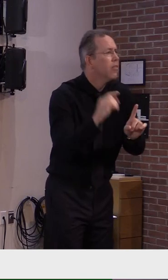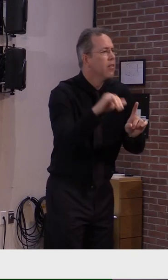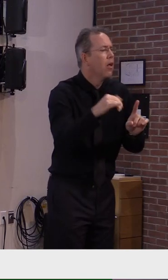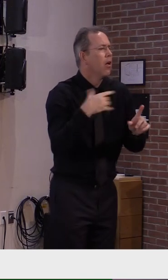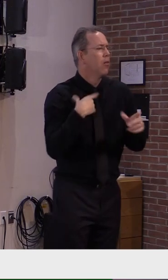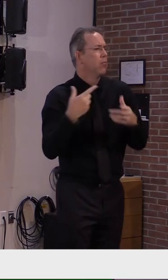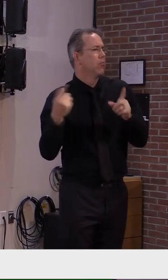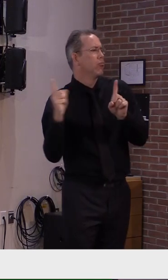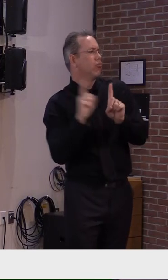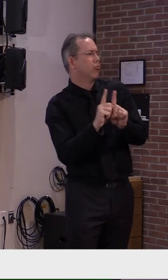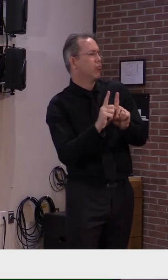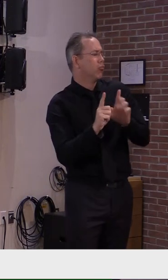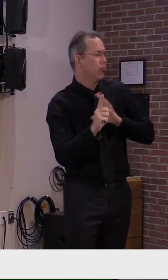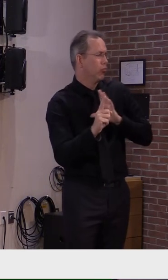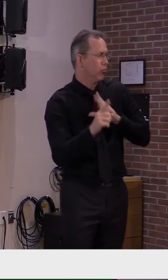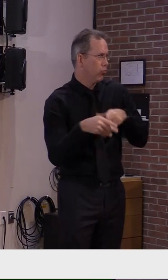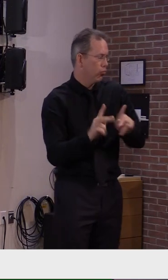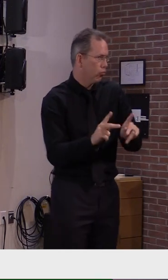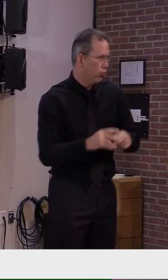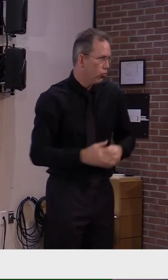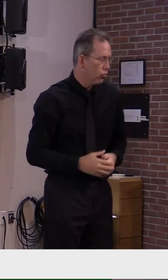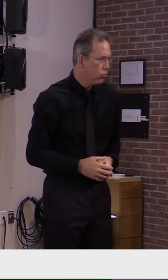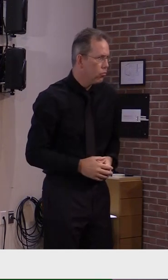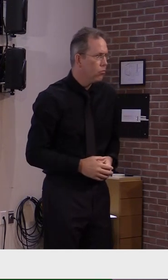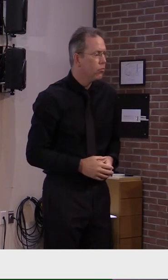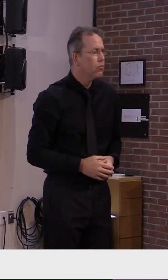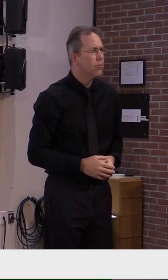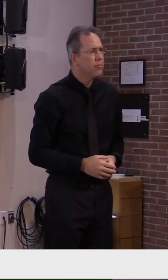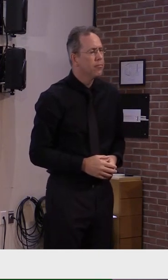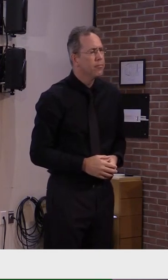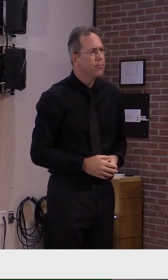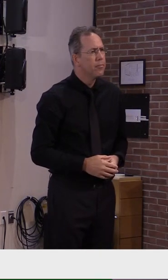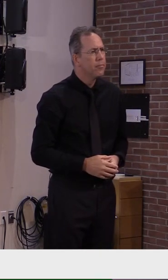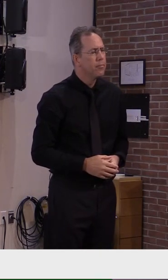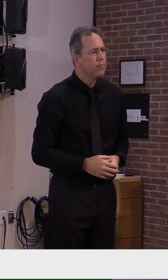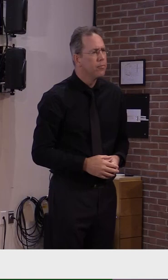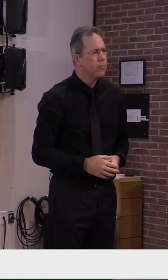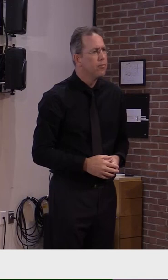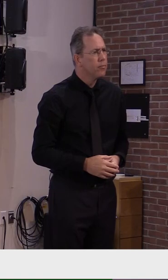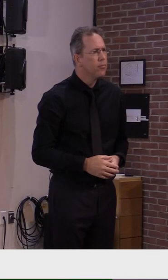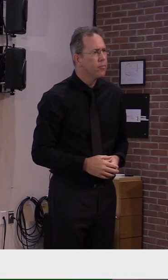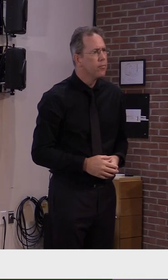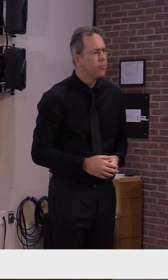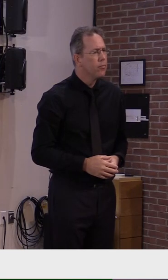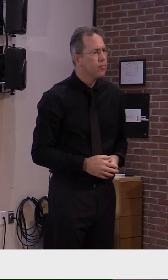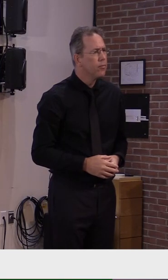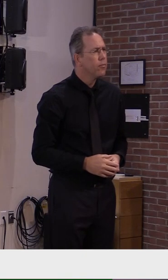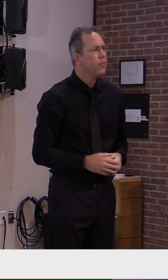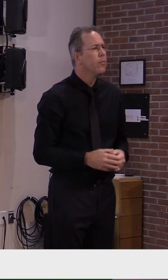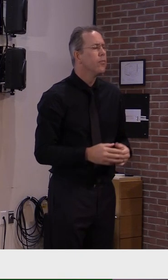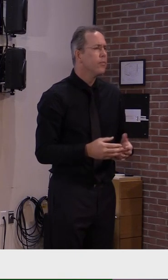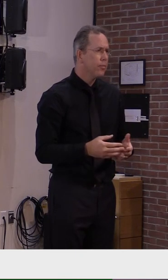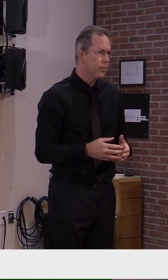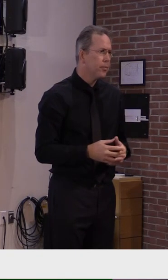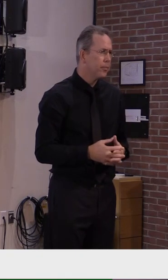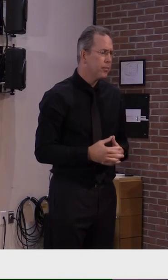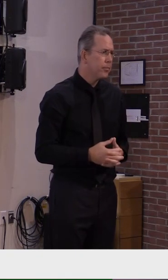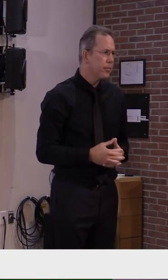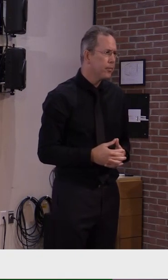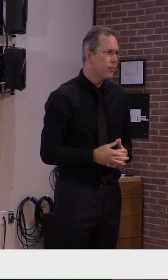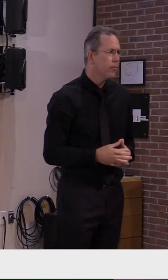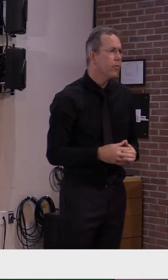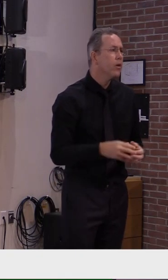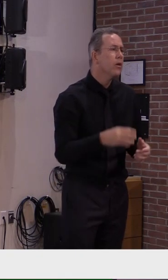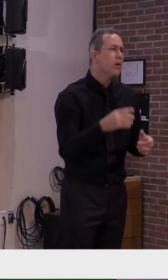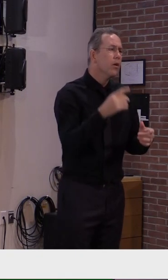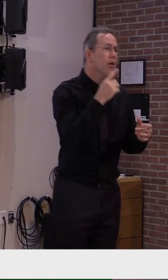support person is allowed. One parent or support person may accompany pediatric